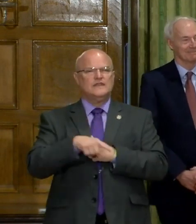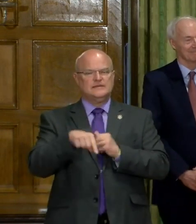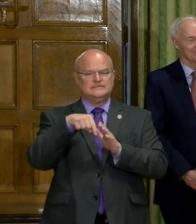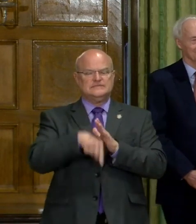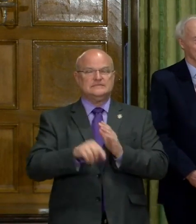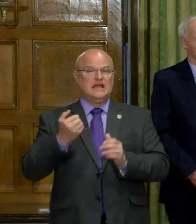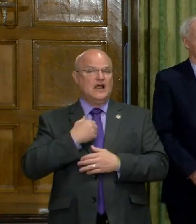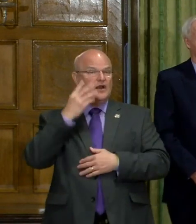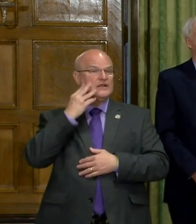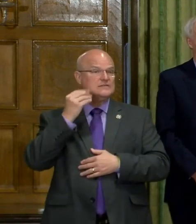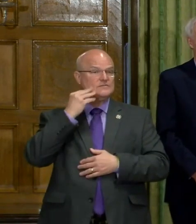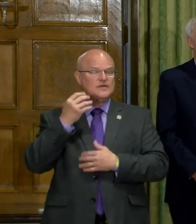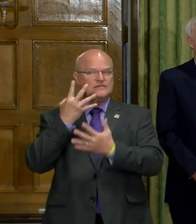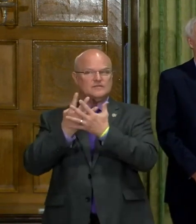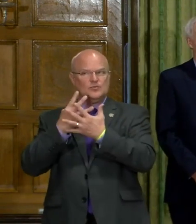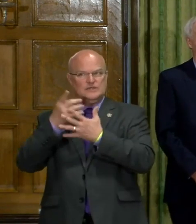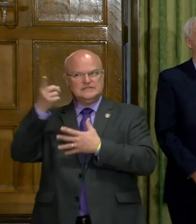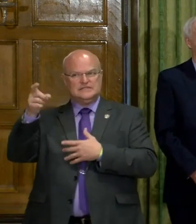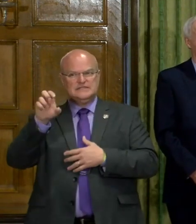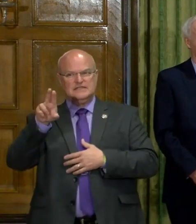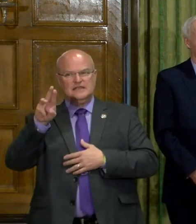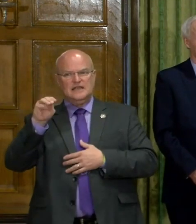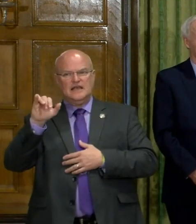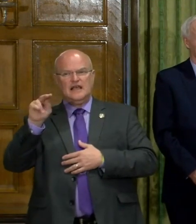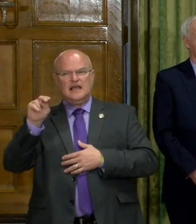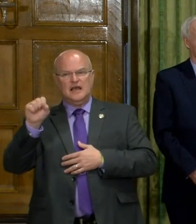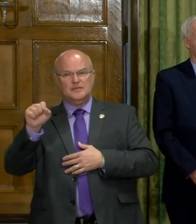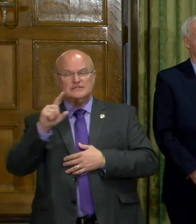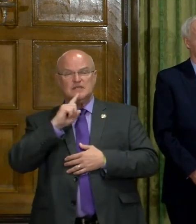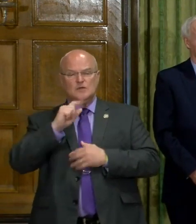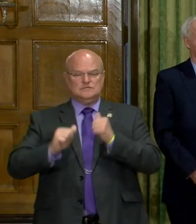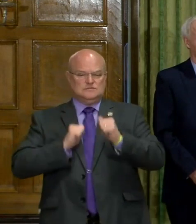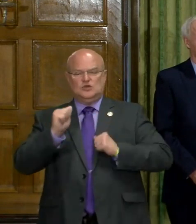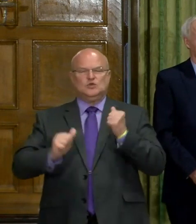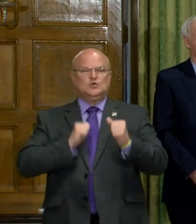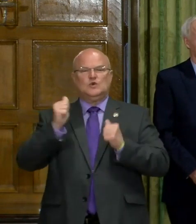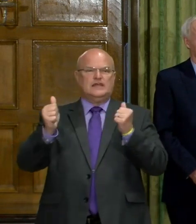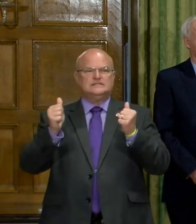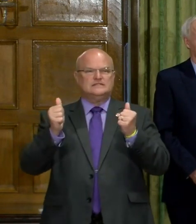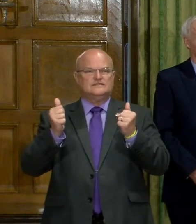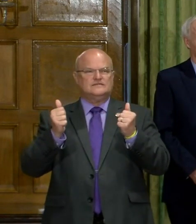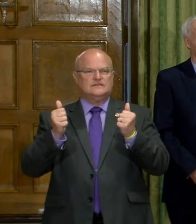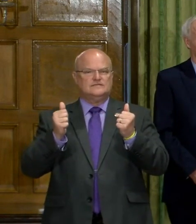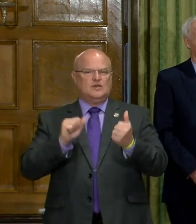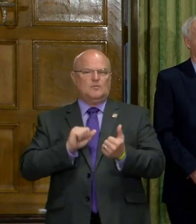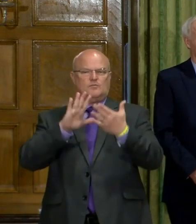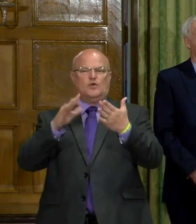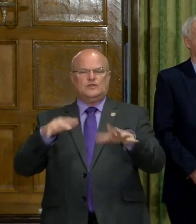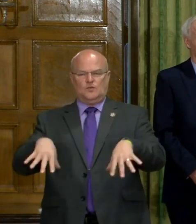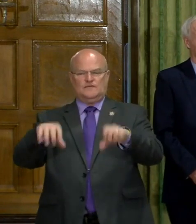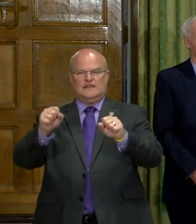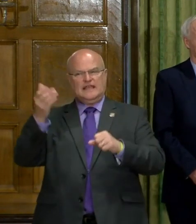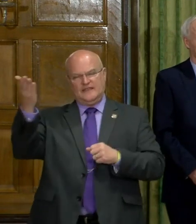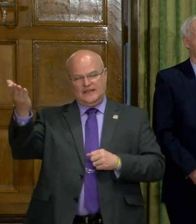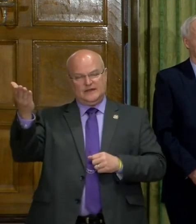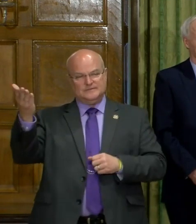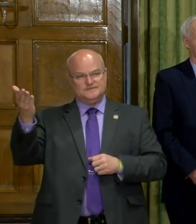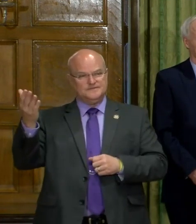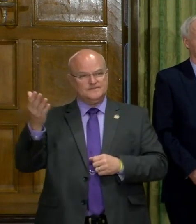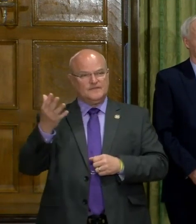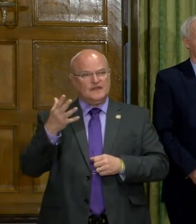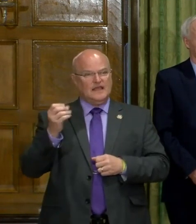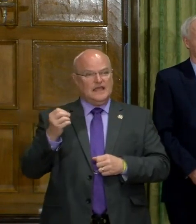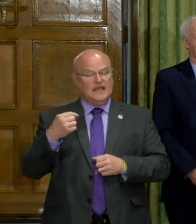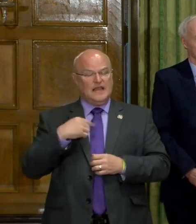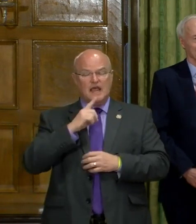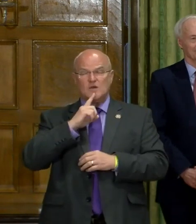extensively our experience at the Cummins Unit and the, uh, really aggressive, uh, uh, approach that we've taken there. And,